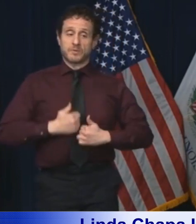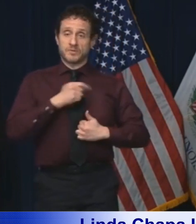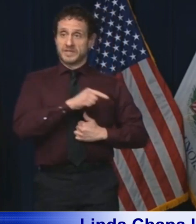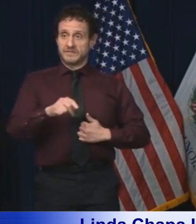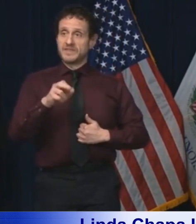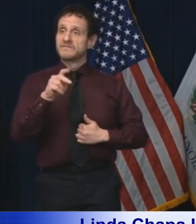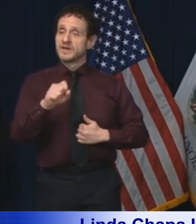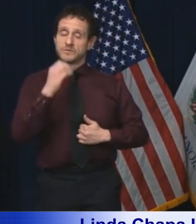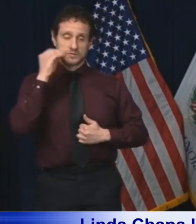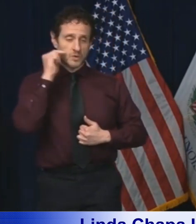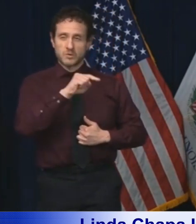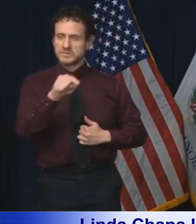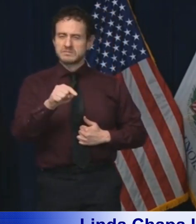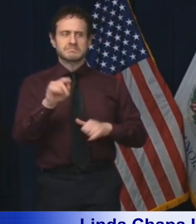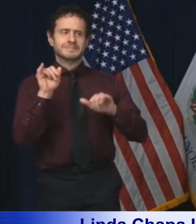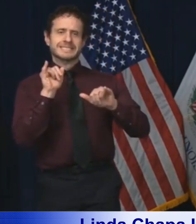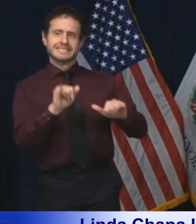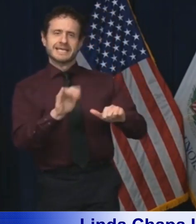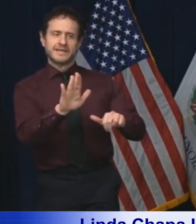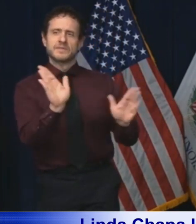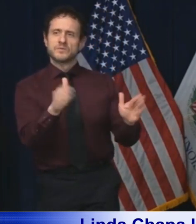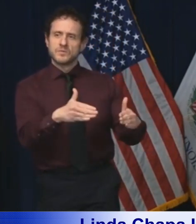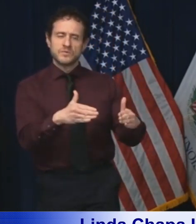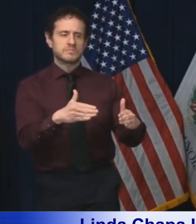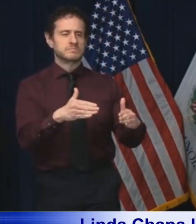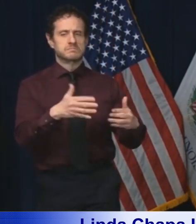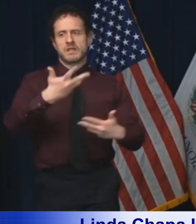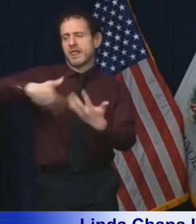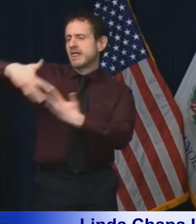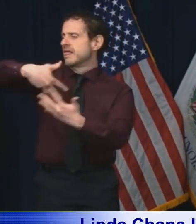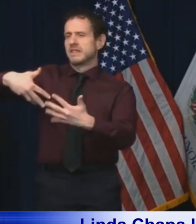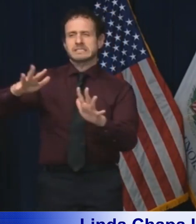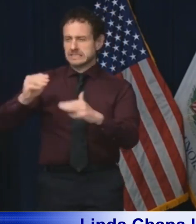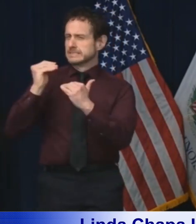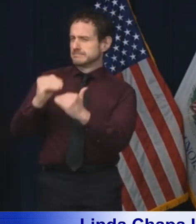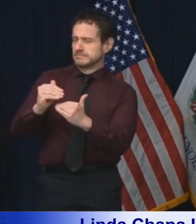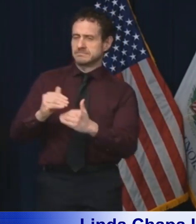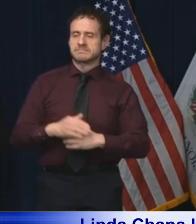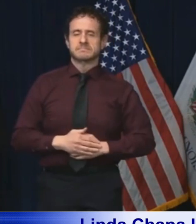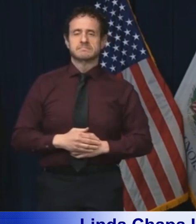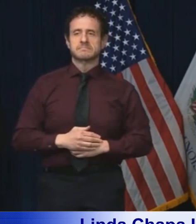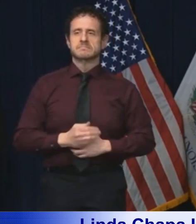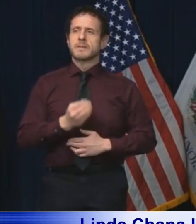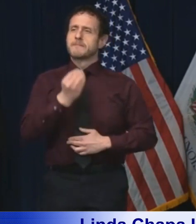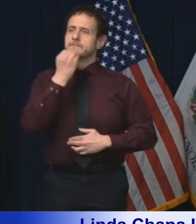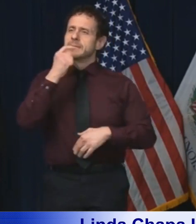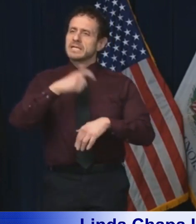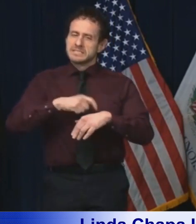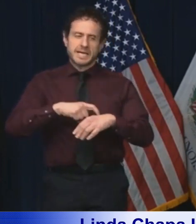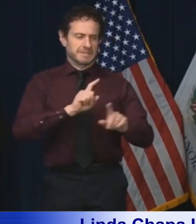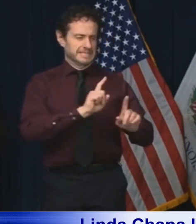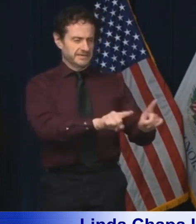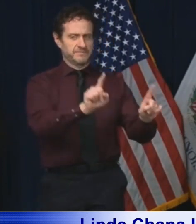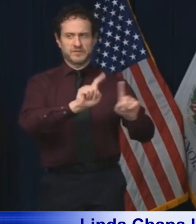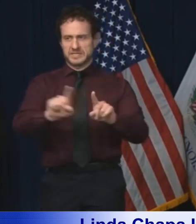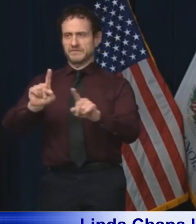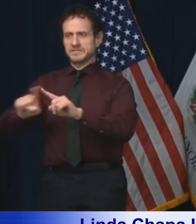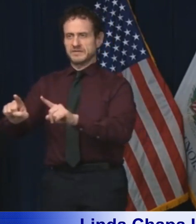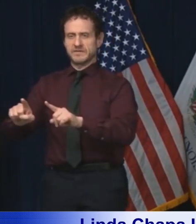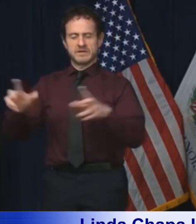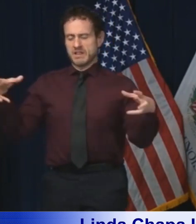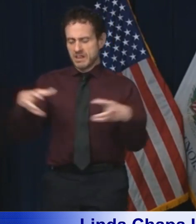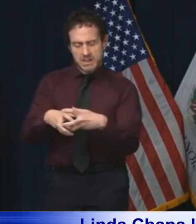movement within their facility and are staggering mealtime whenever possible. All